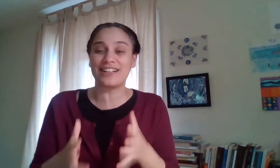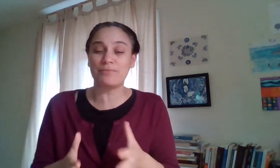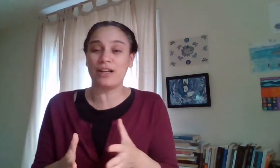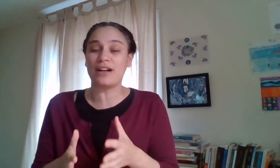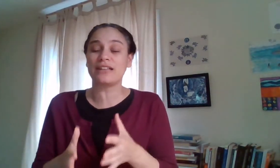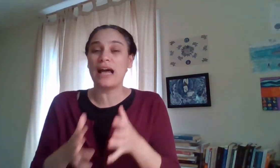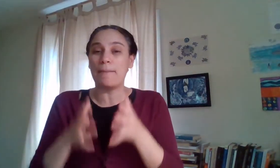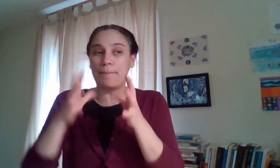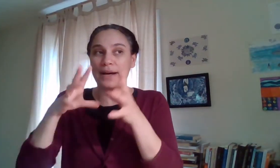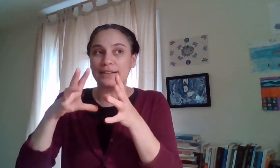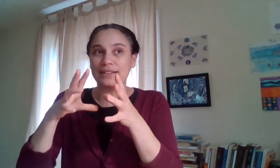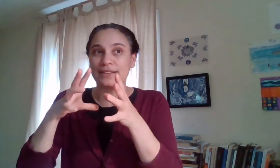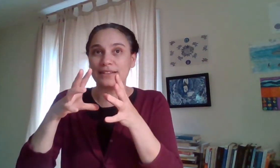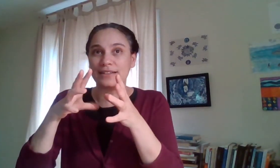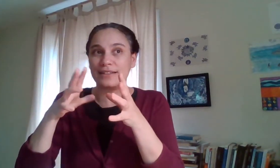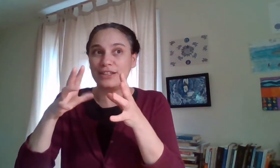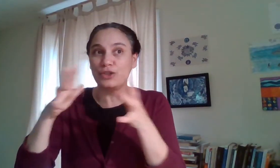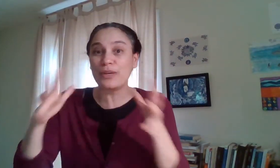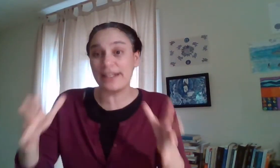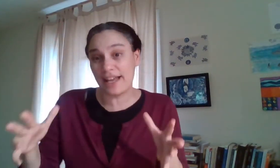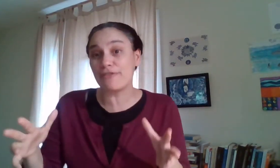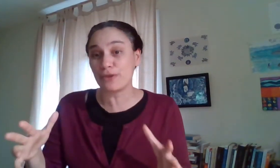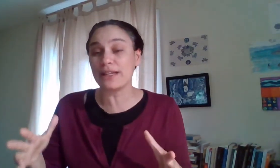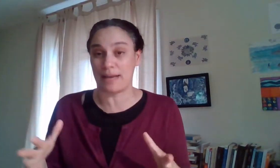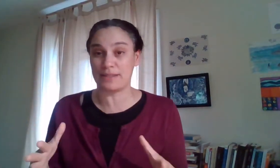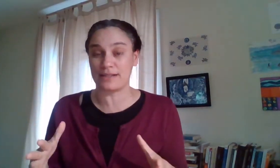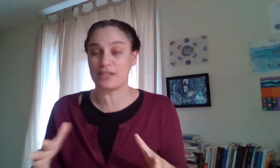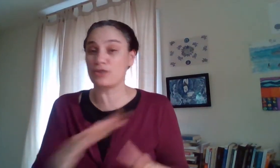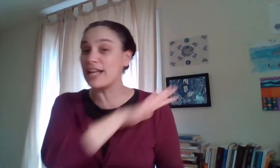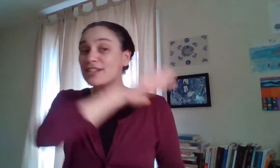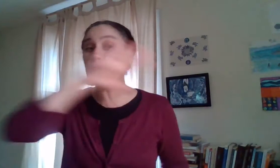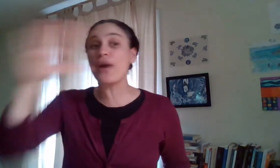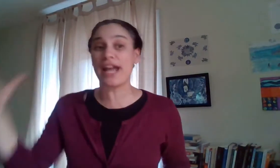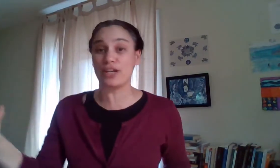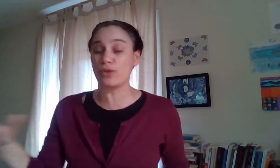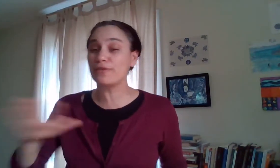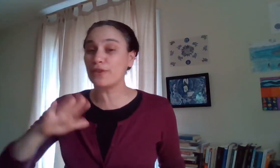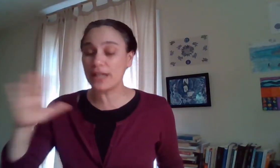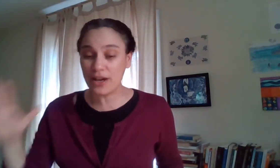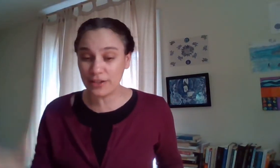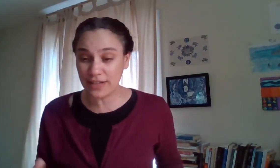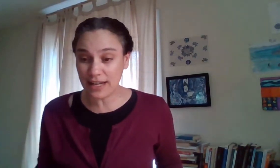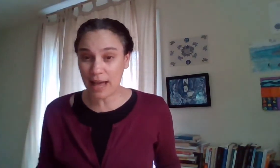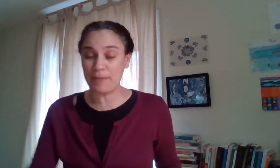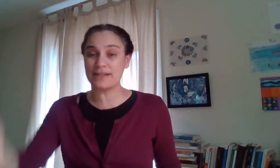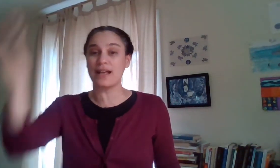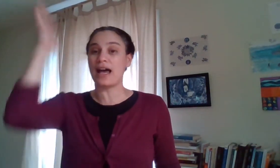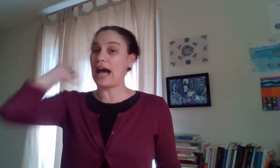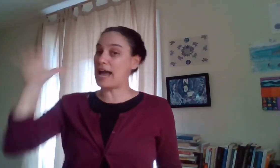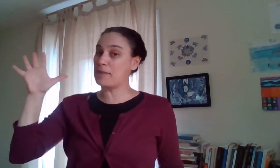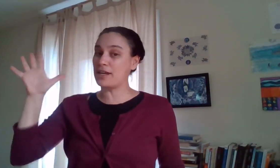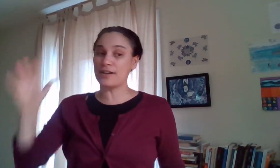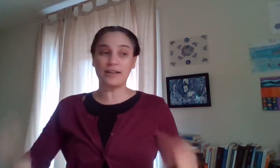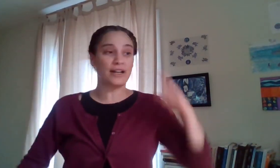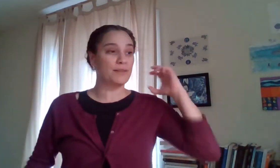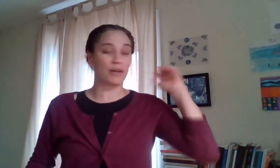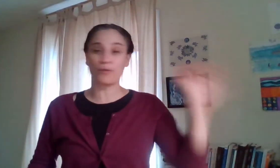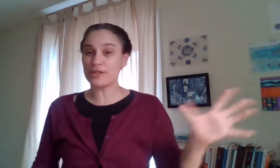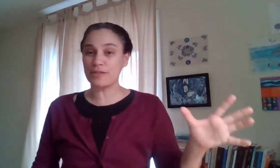unblocked but you can have relapses so that's okay don't freak out if that happens i'm here my workshops